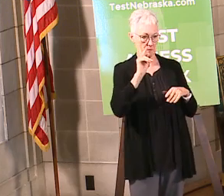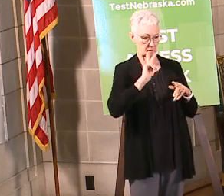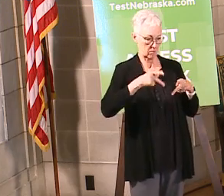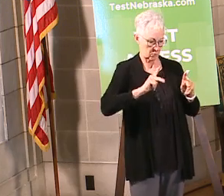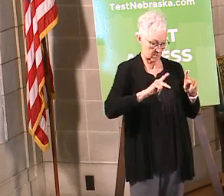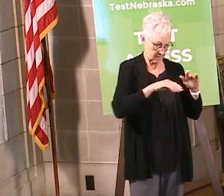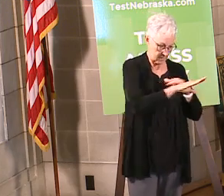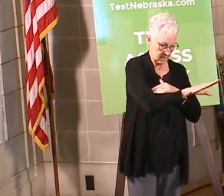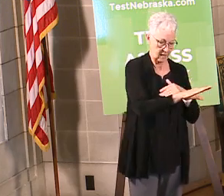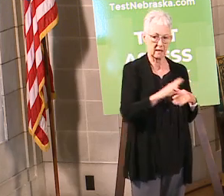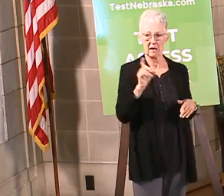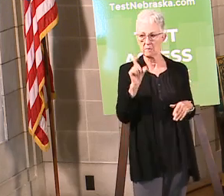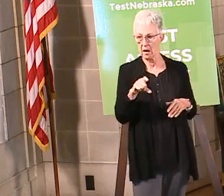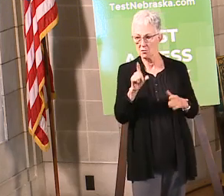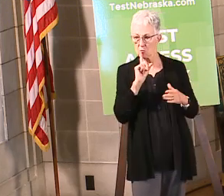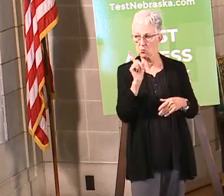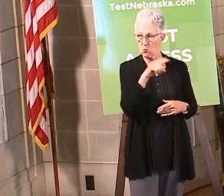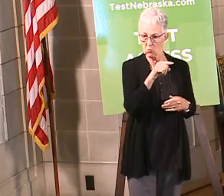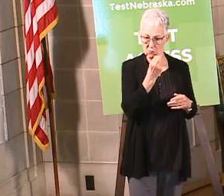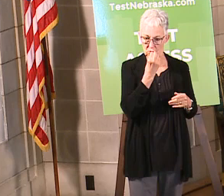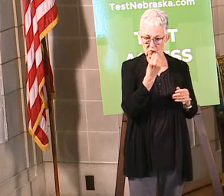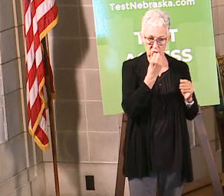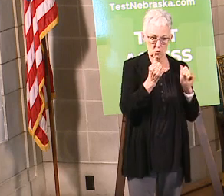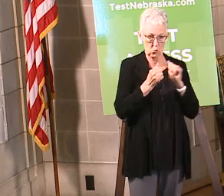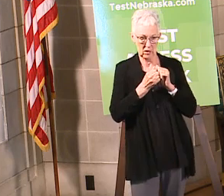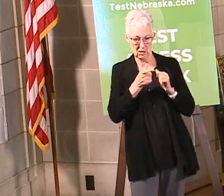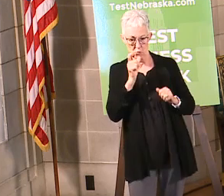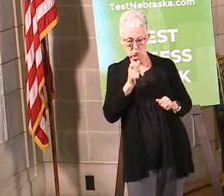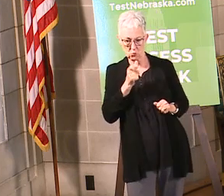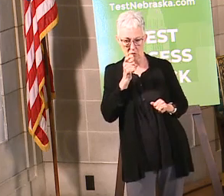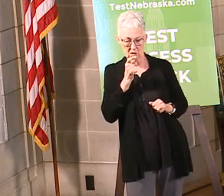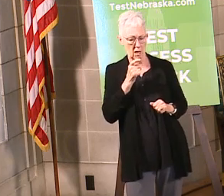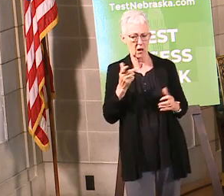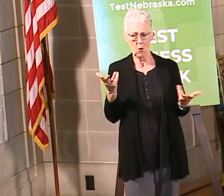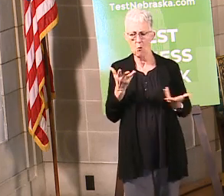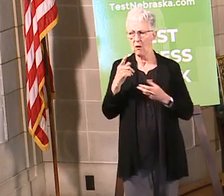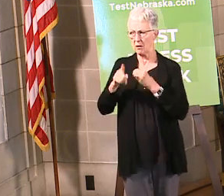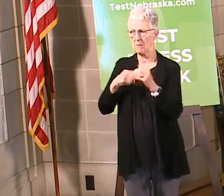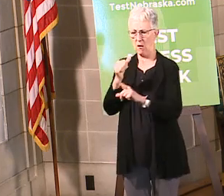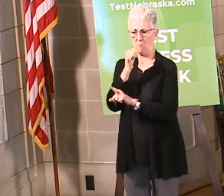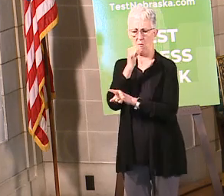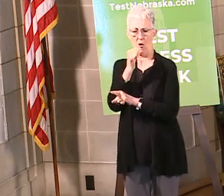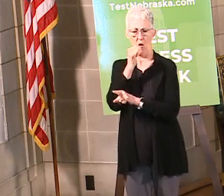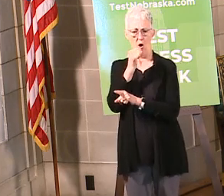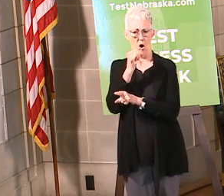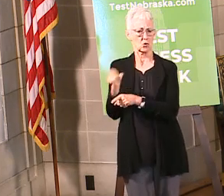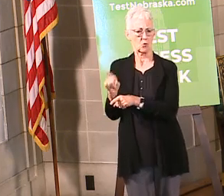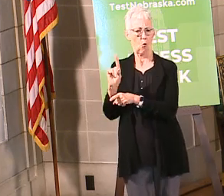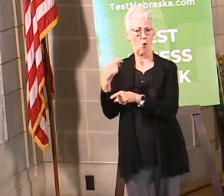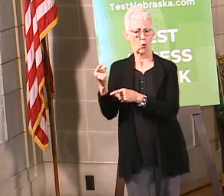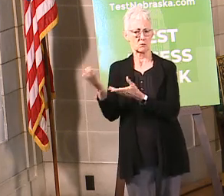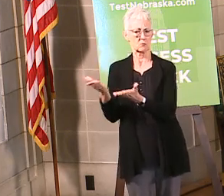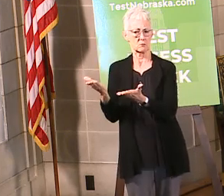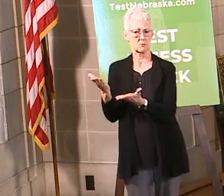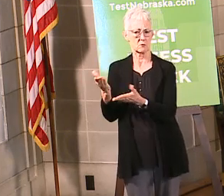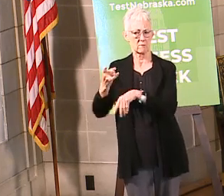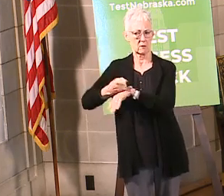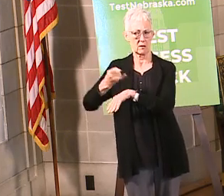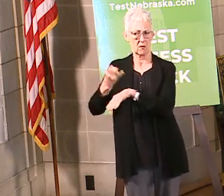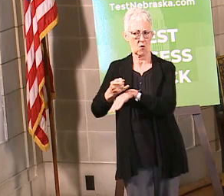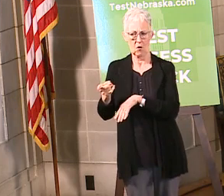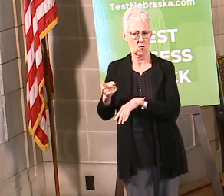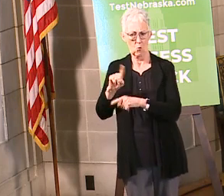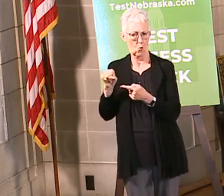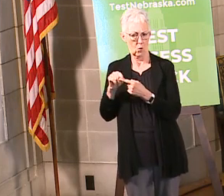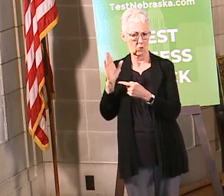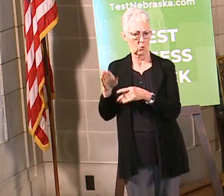What does the state think about the timeline for bars that only serve alcohol? That's again something that is under consideration. It will not be happening in the month of